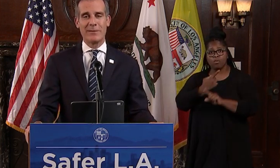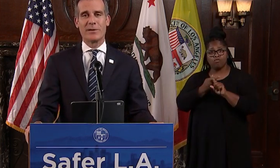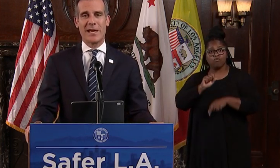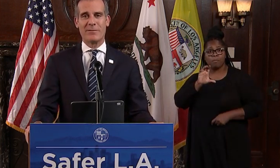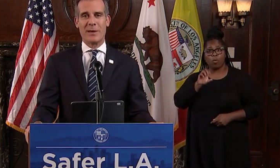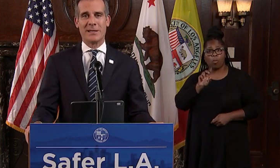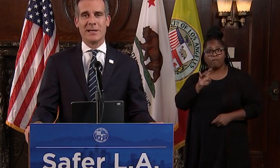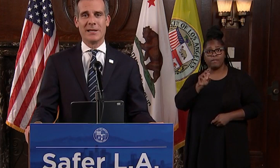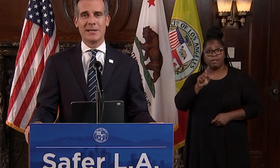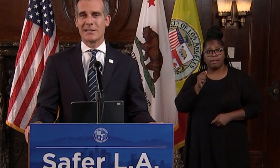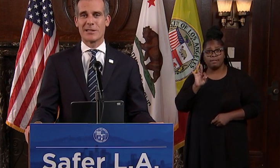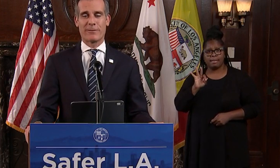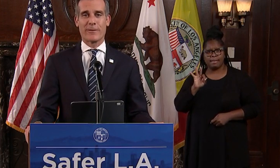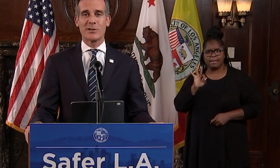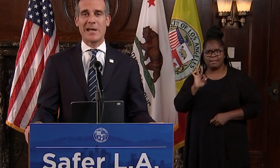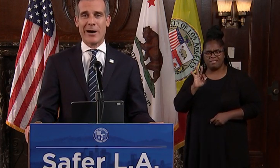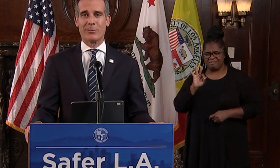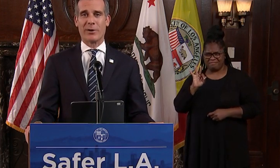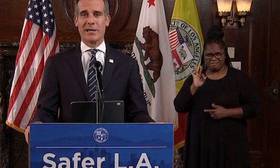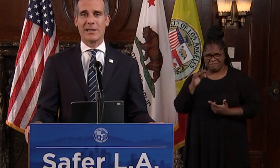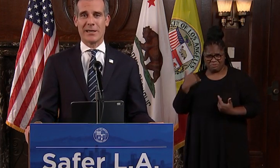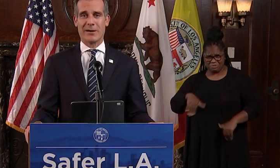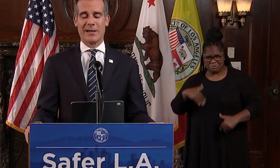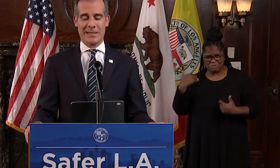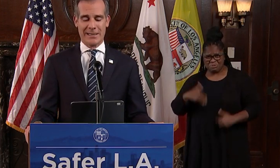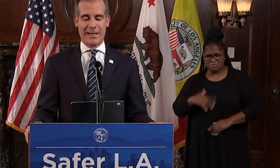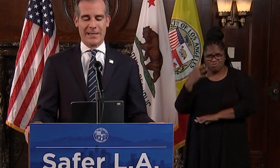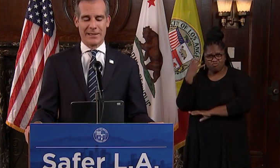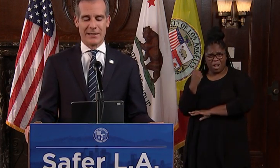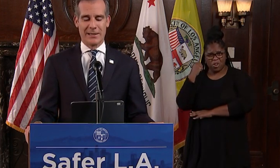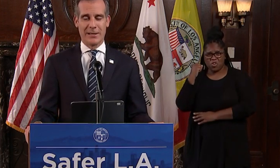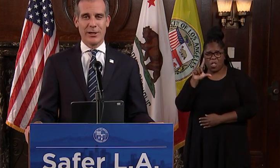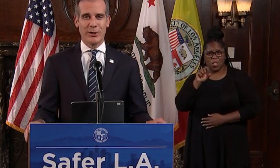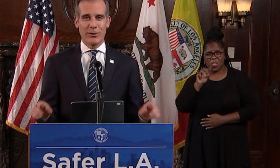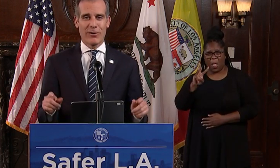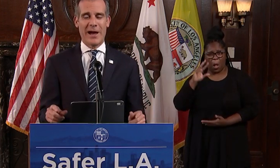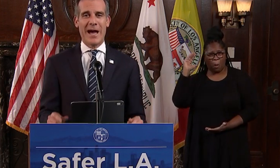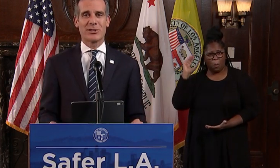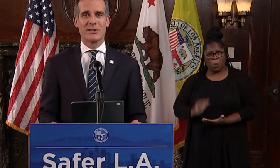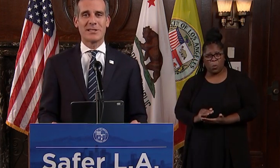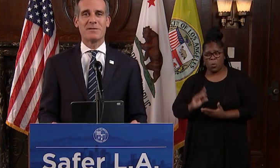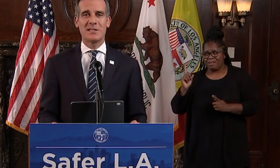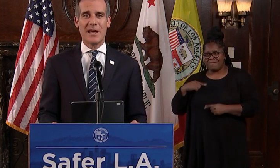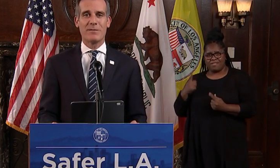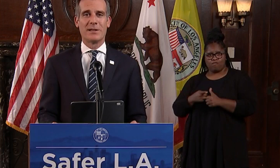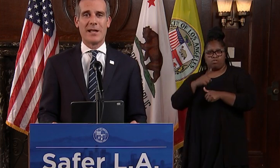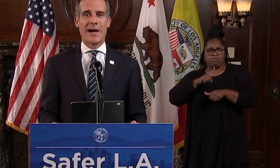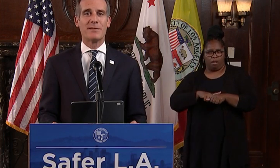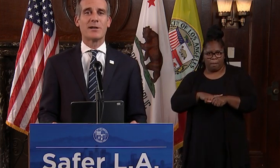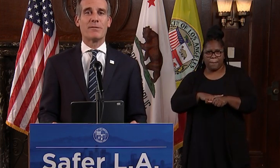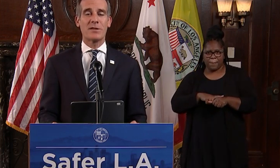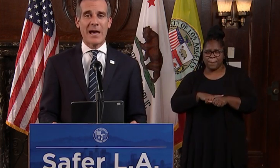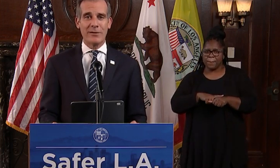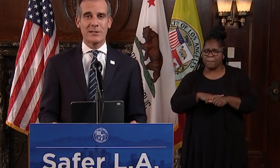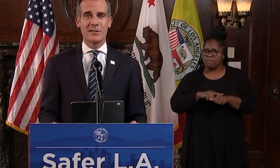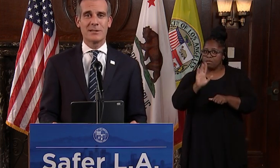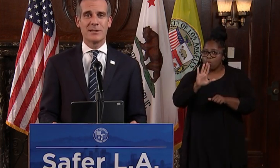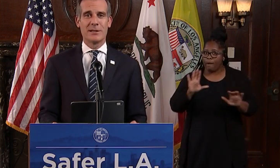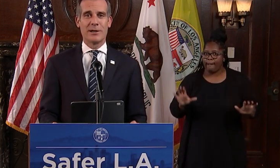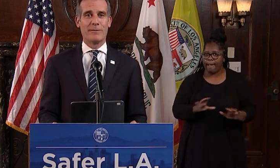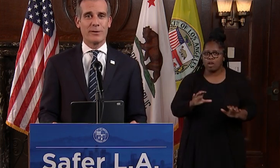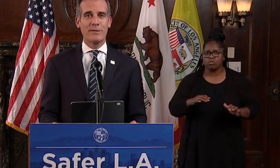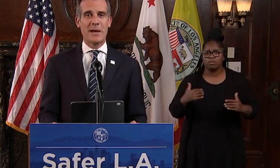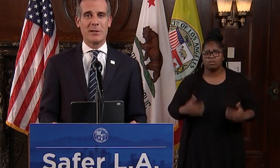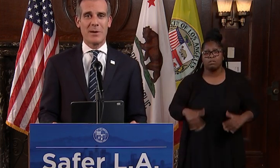lowest level they have been since the first outbreak here in L.A. Your actions have saved the lives of thousands